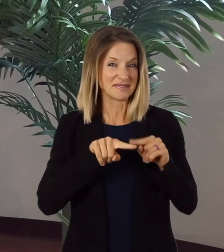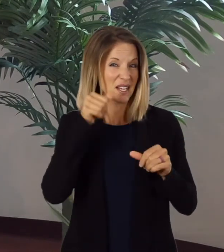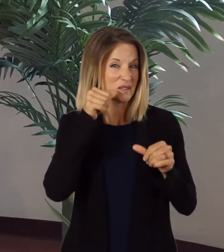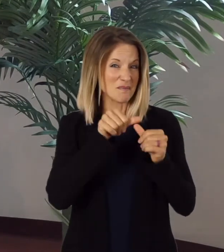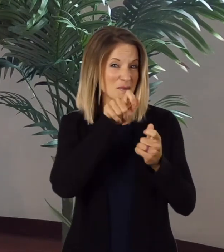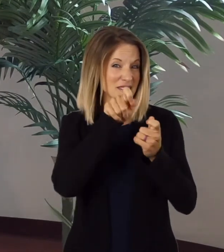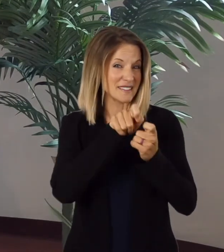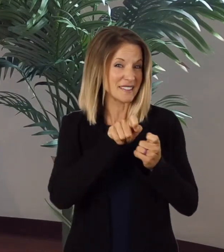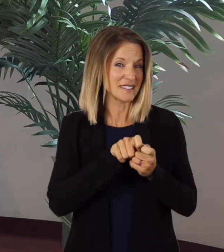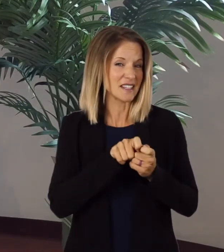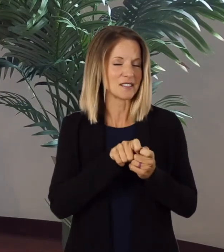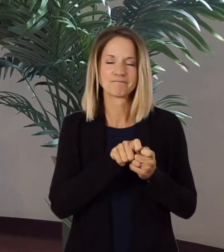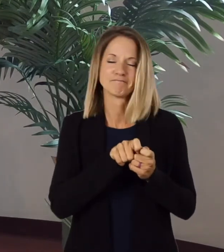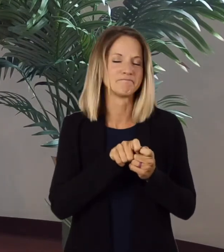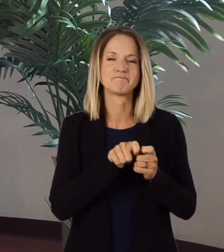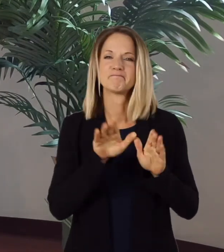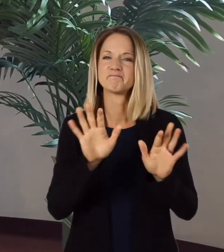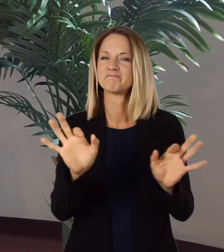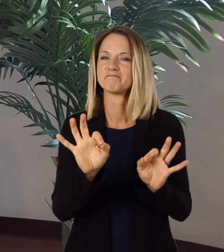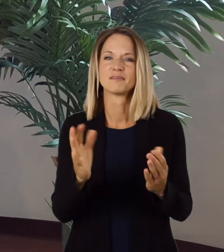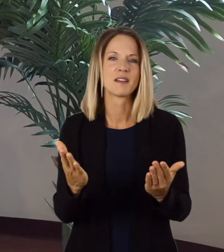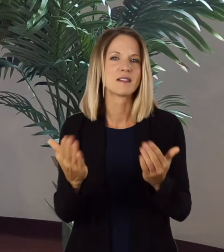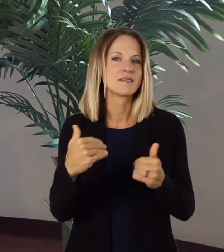specialist and they can help you figure out if you qualify for the program.